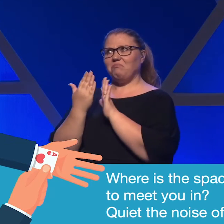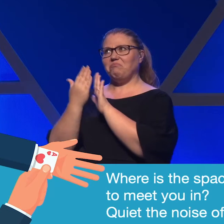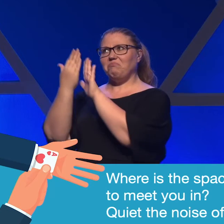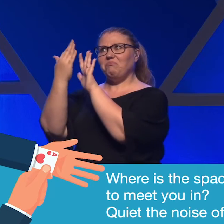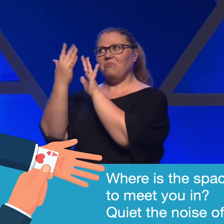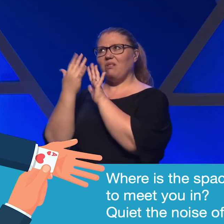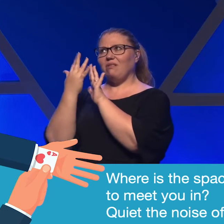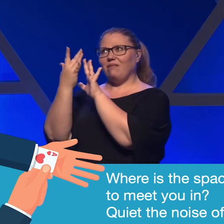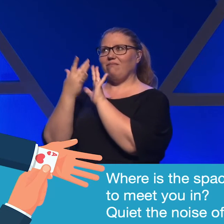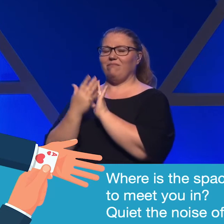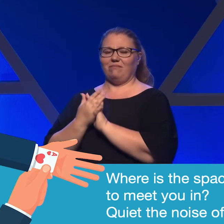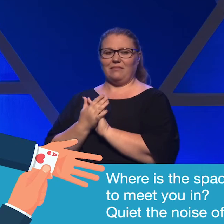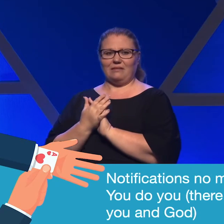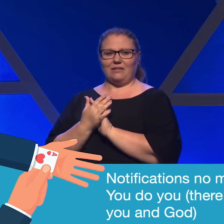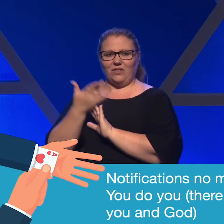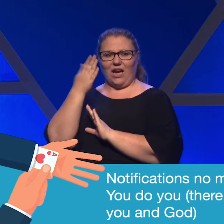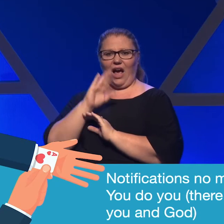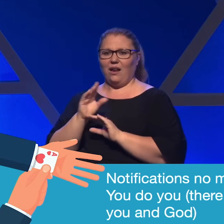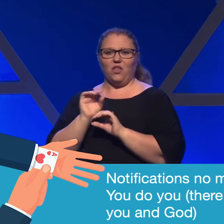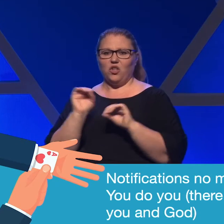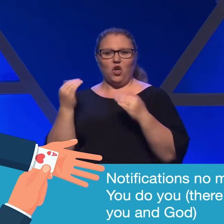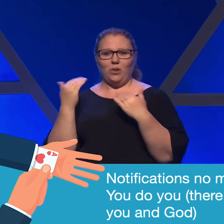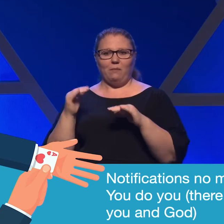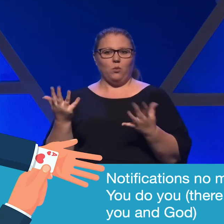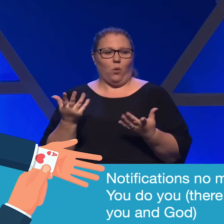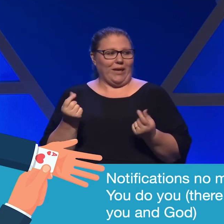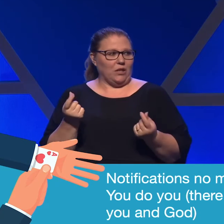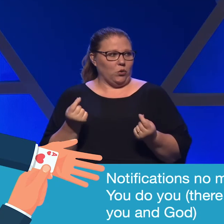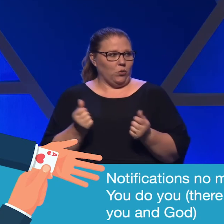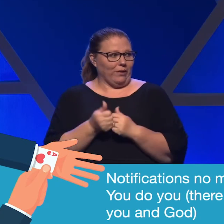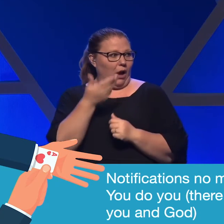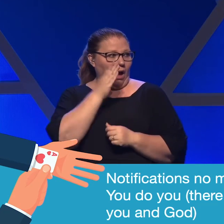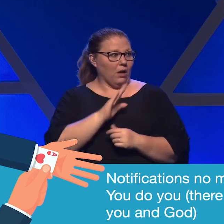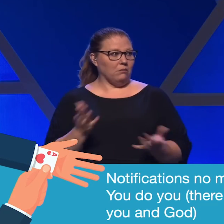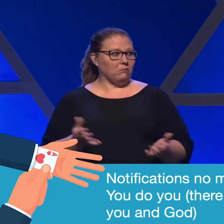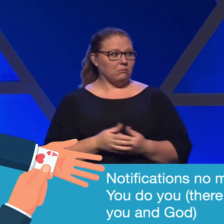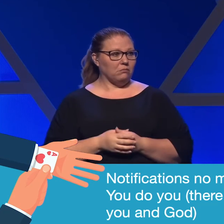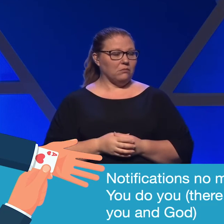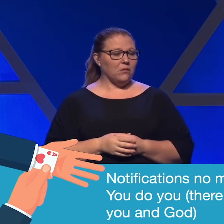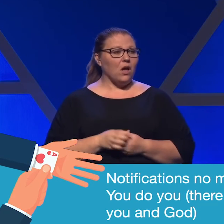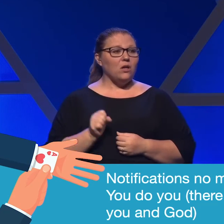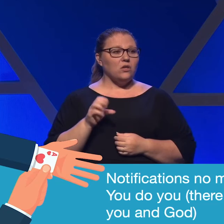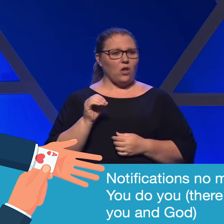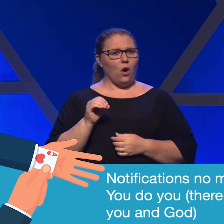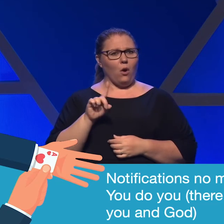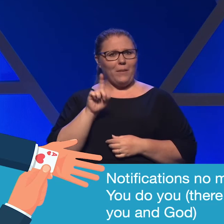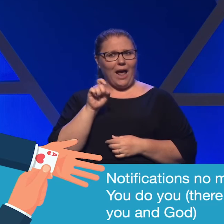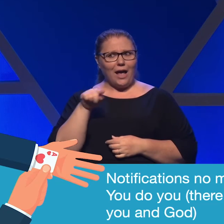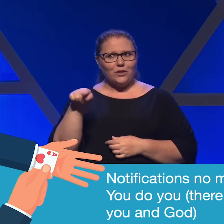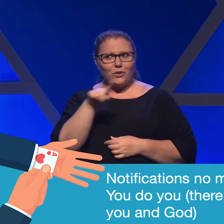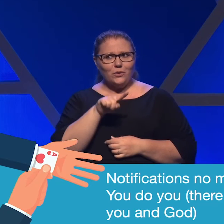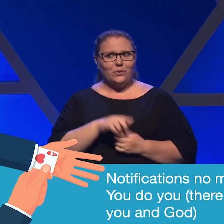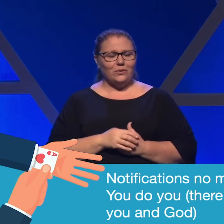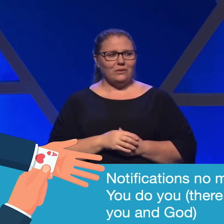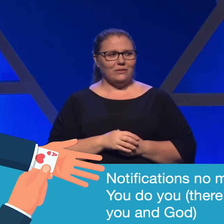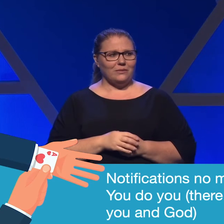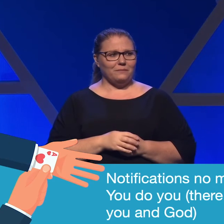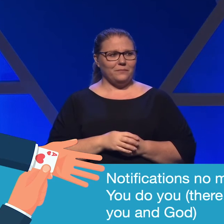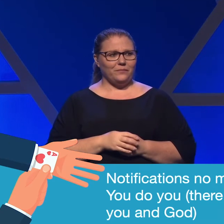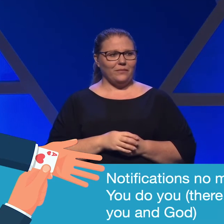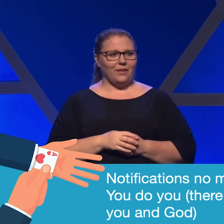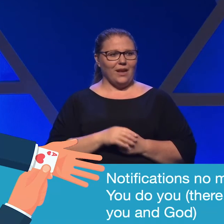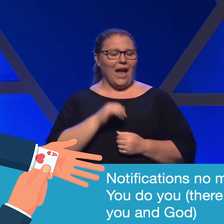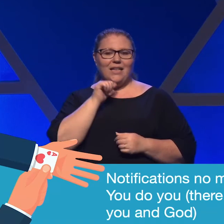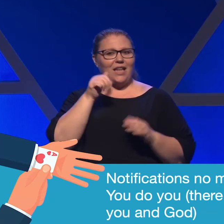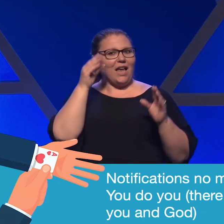barriers to what we can do with God. And so I would ask you this. It wouldn't be a